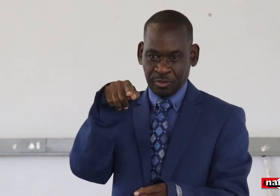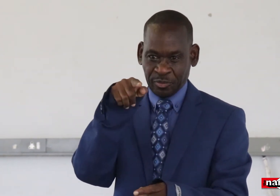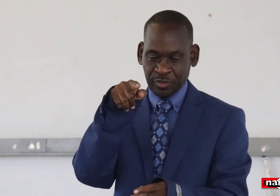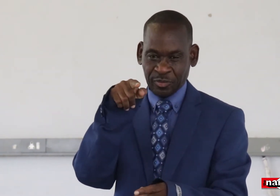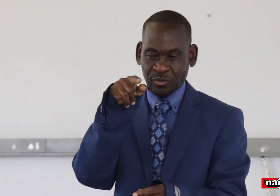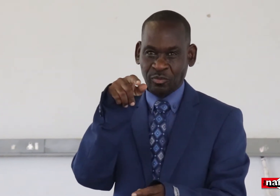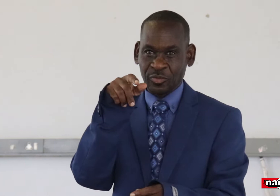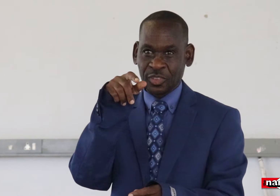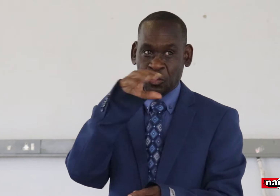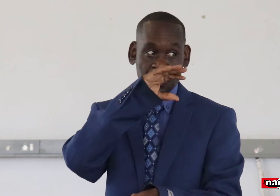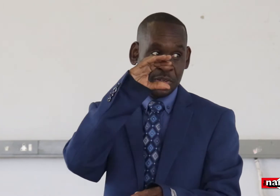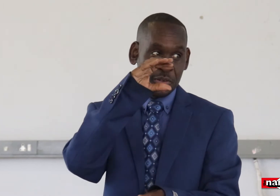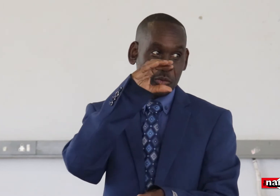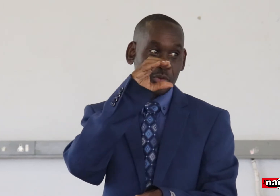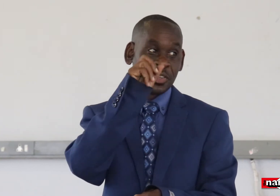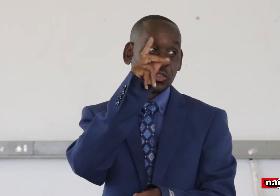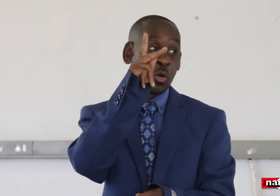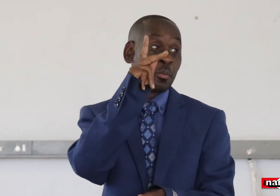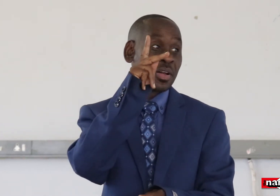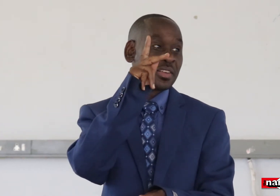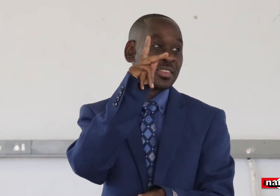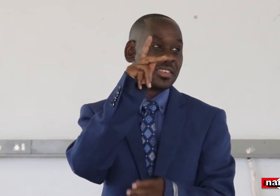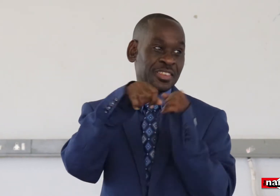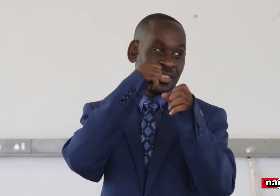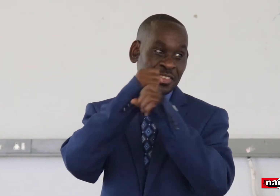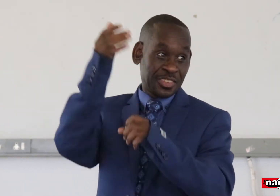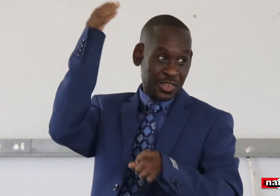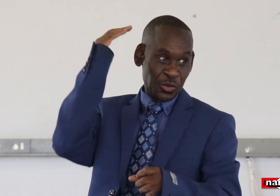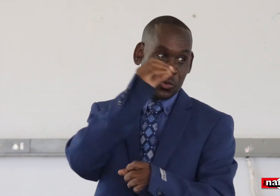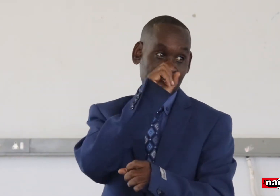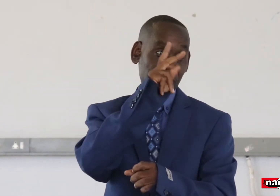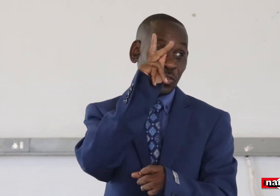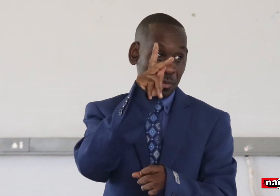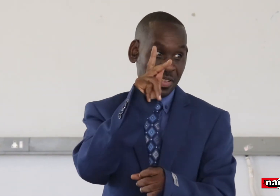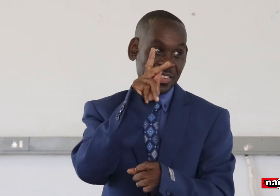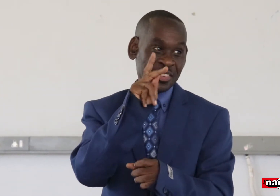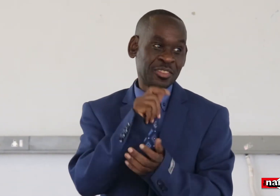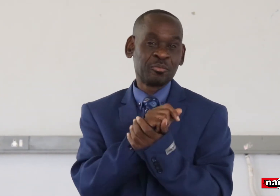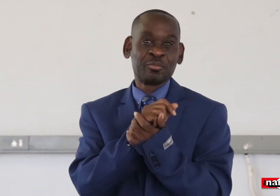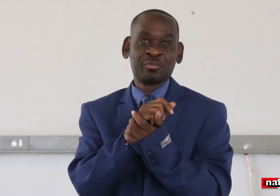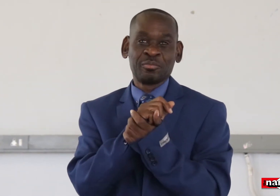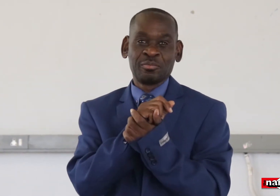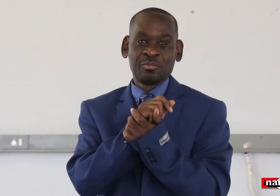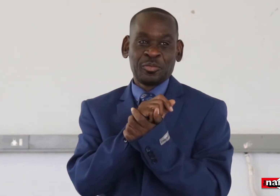And in the Council, in October last year,